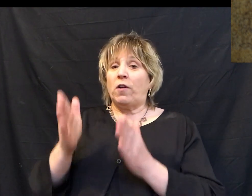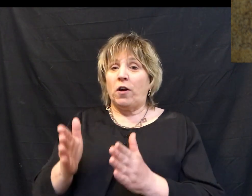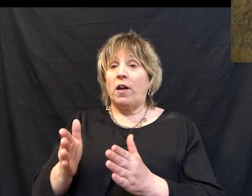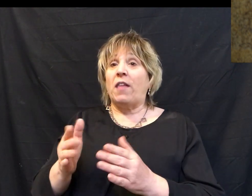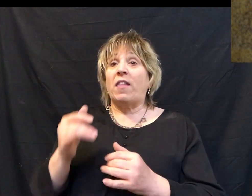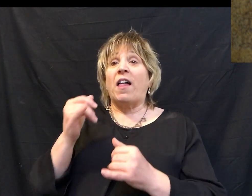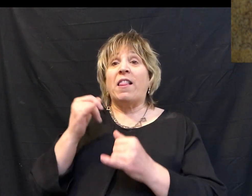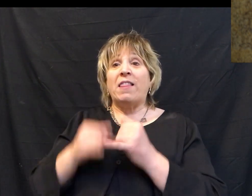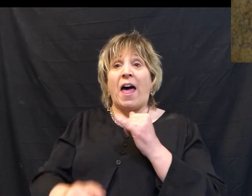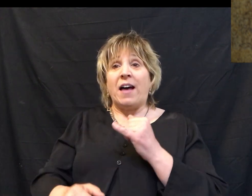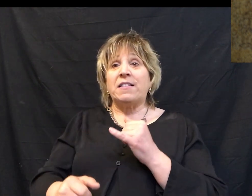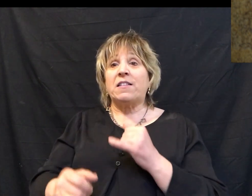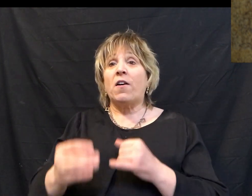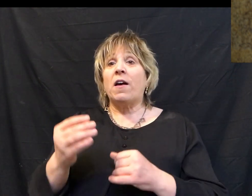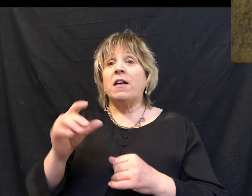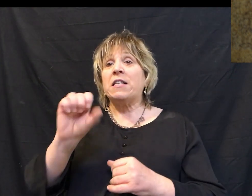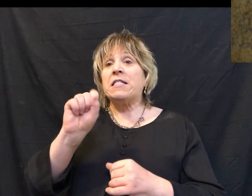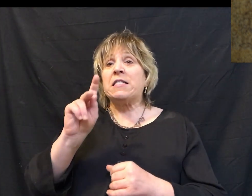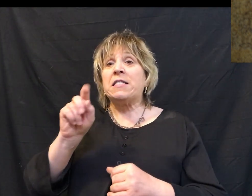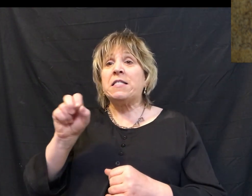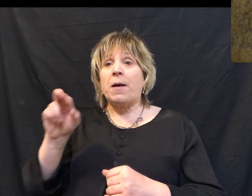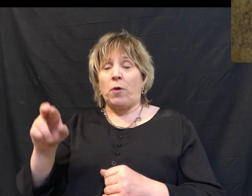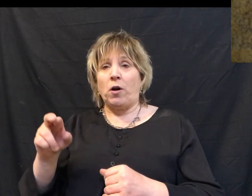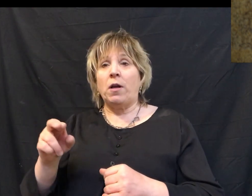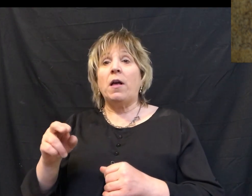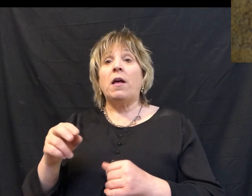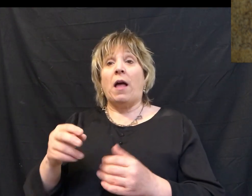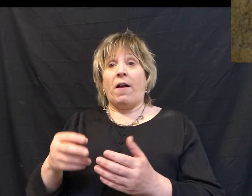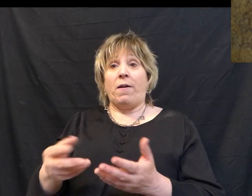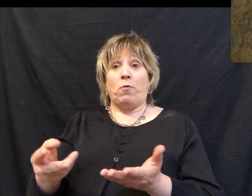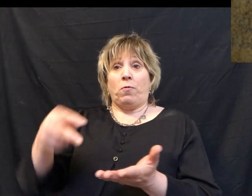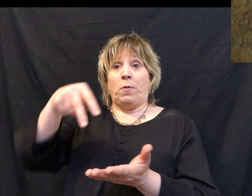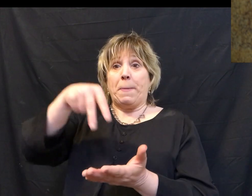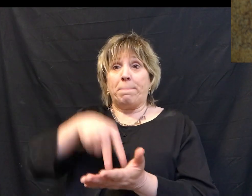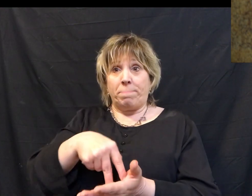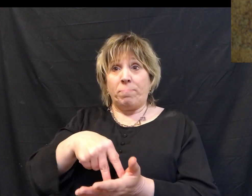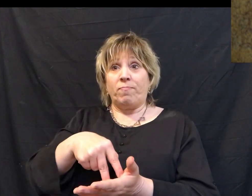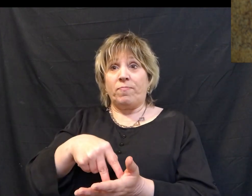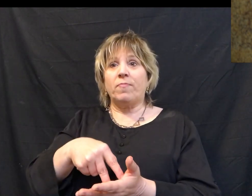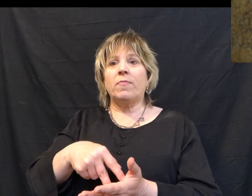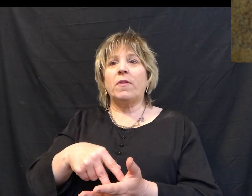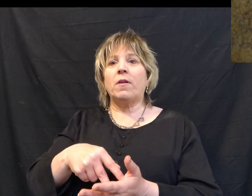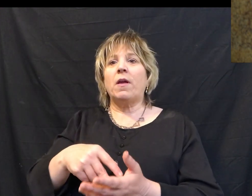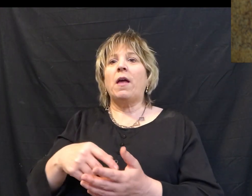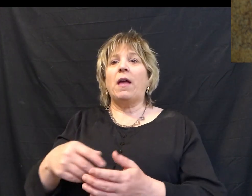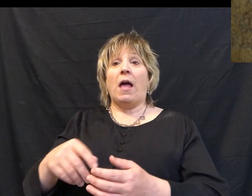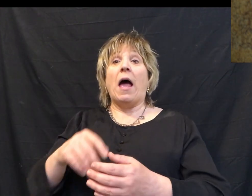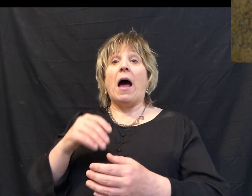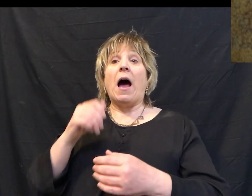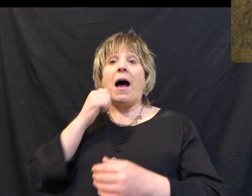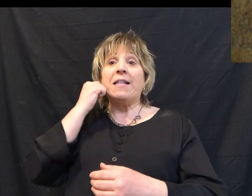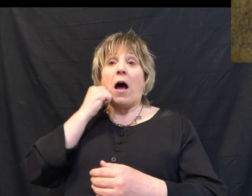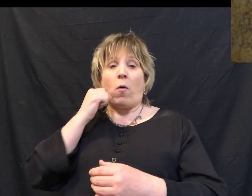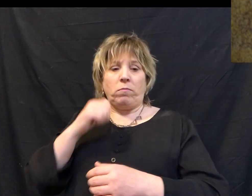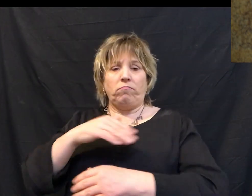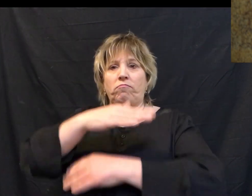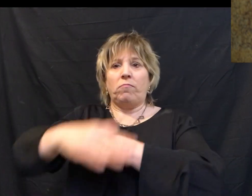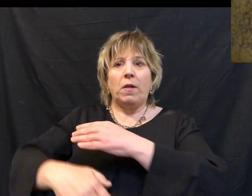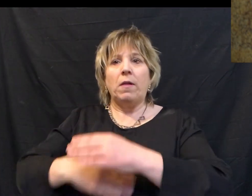of servanthood at the Last Supper where we're told that he rose up after supper and he girded himself in a towel and began to